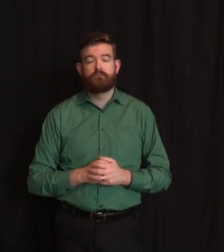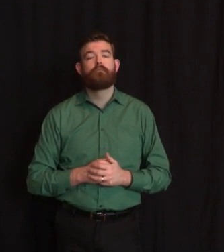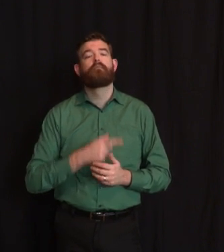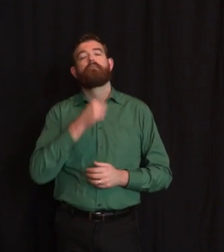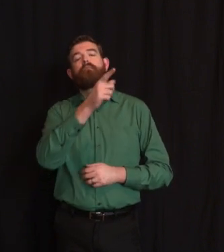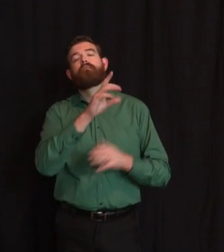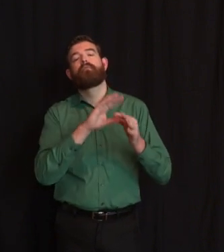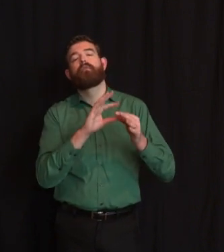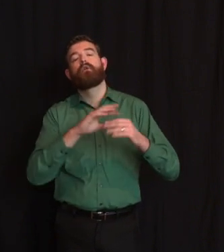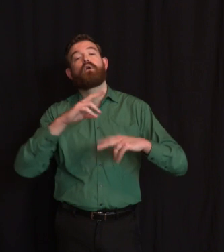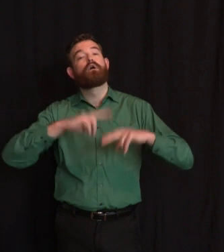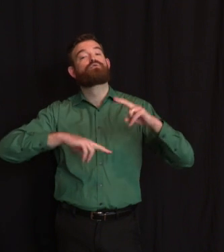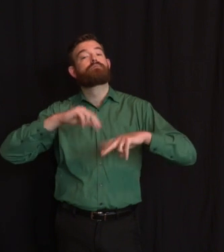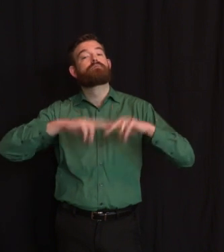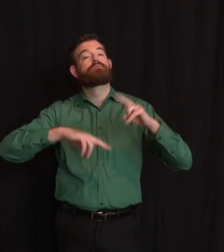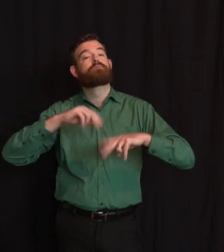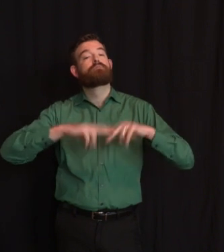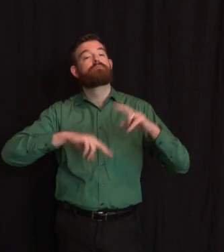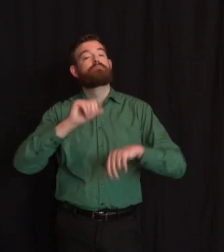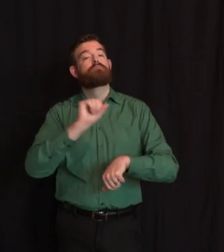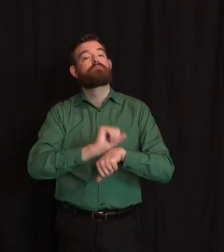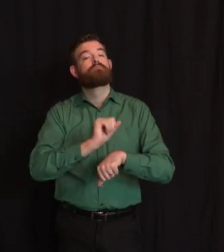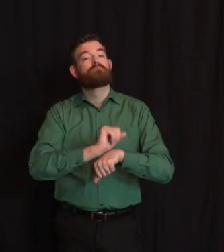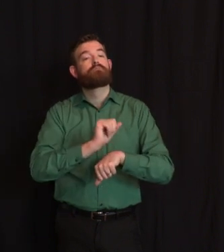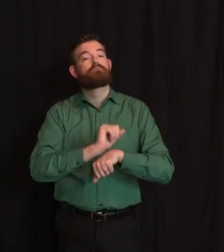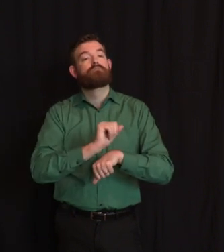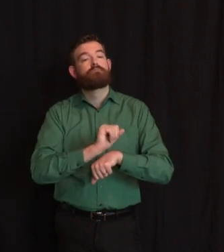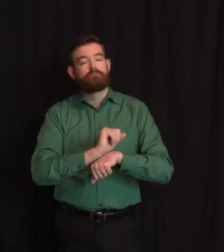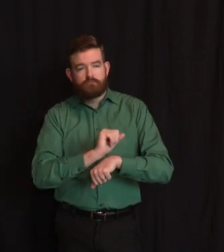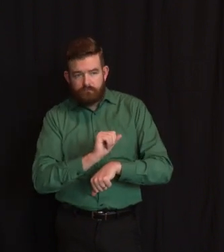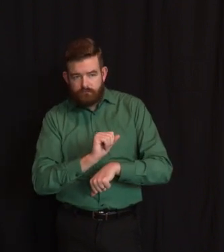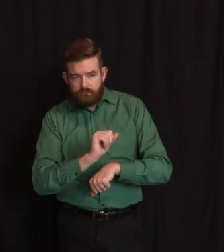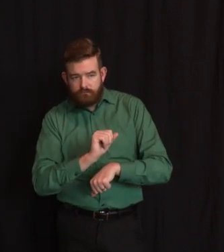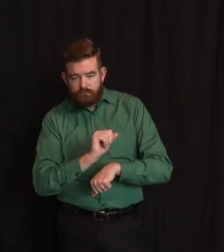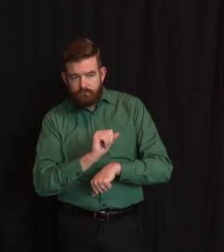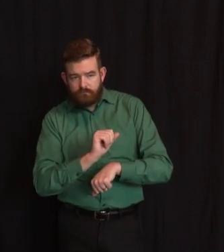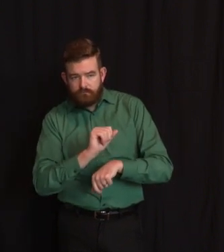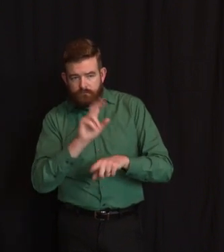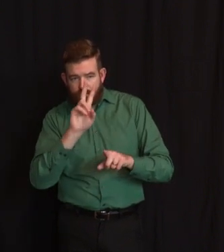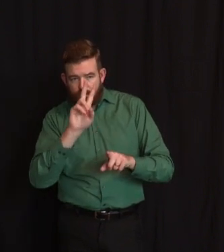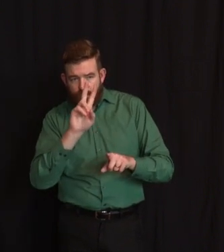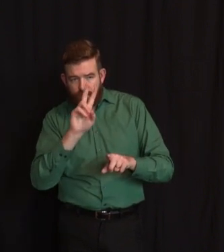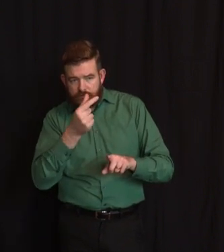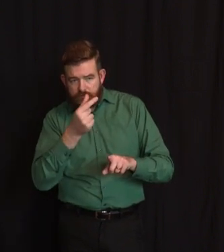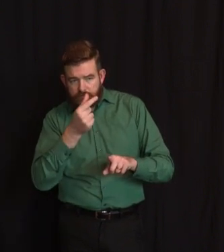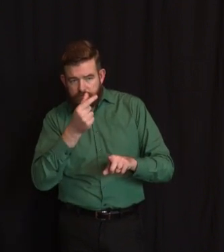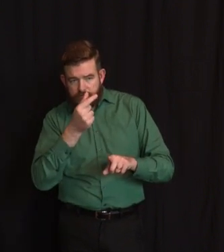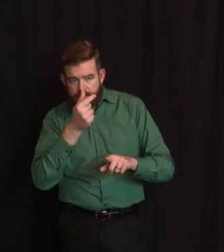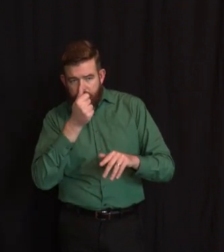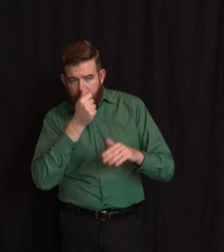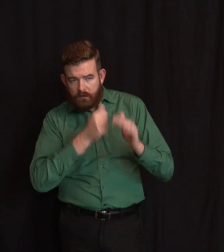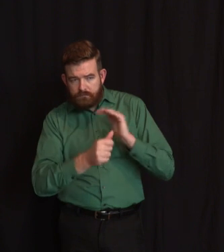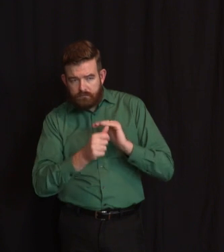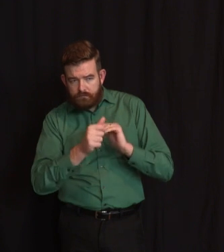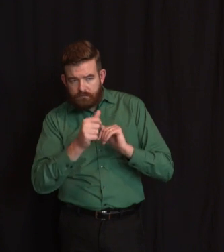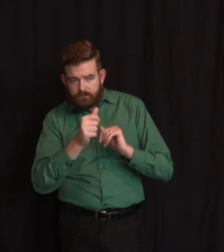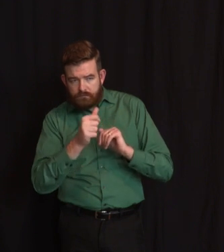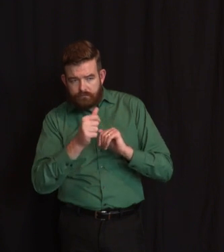could you please talk about non-essential and essential construction, including the one that Charlie's described in New Brunswick, as